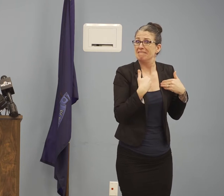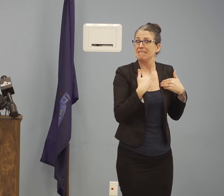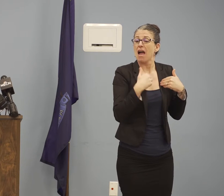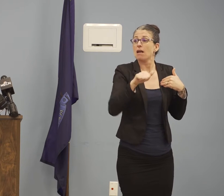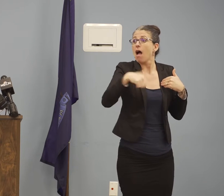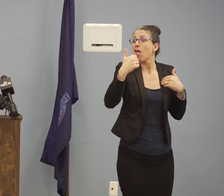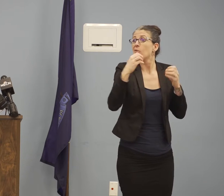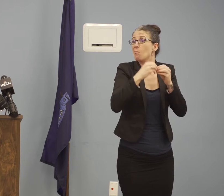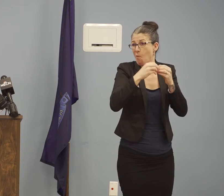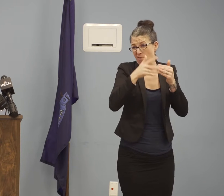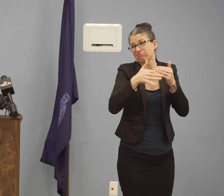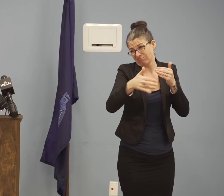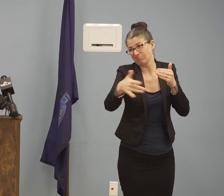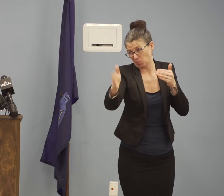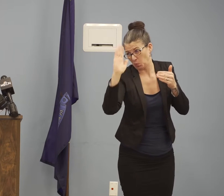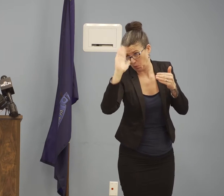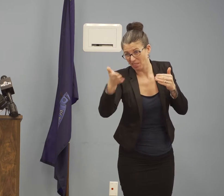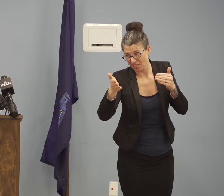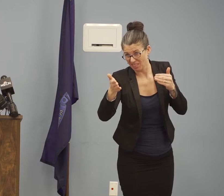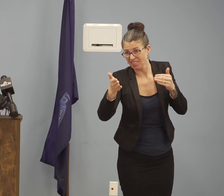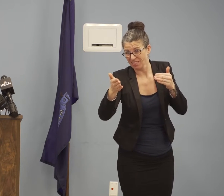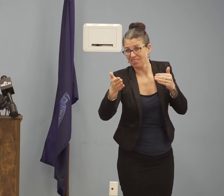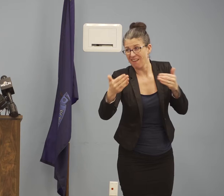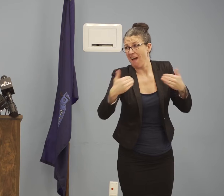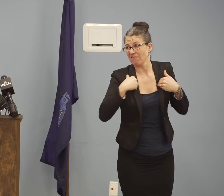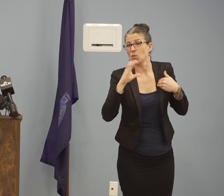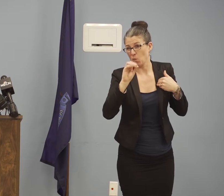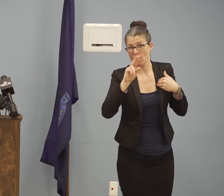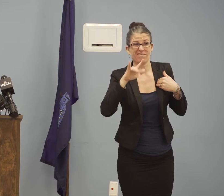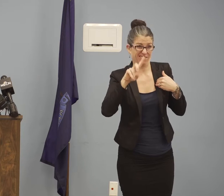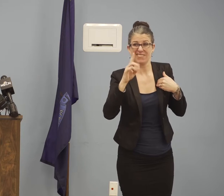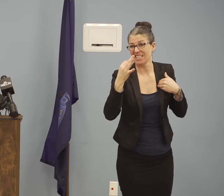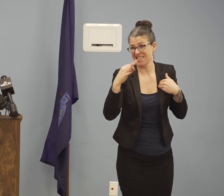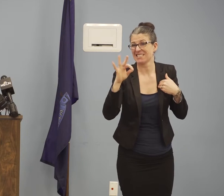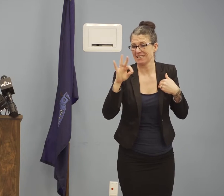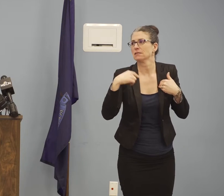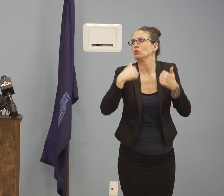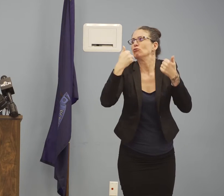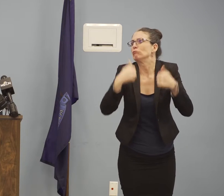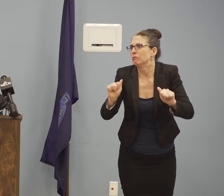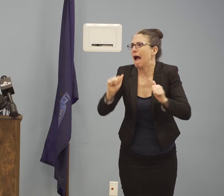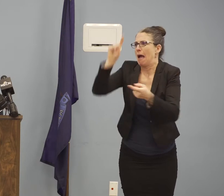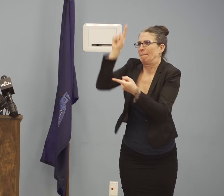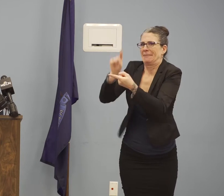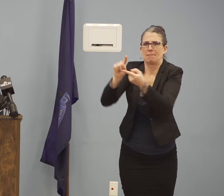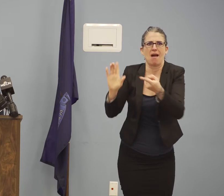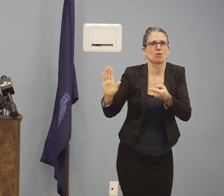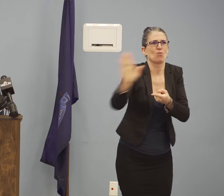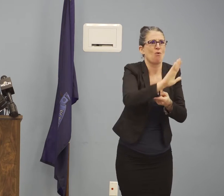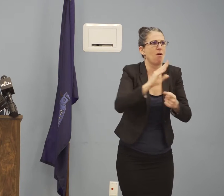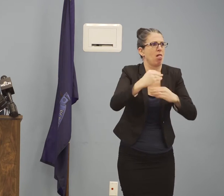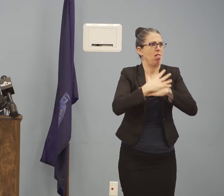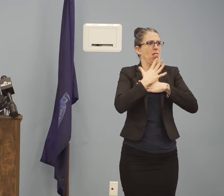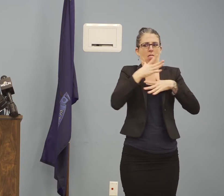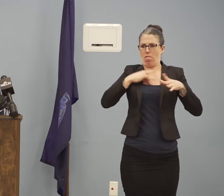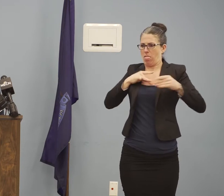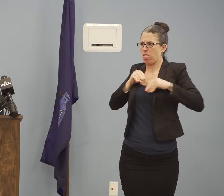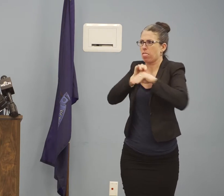to mitigate the spread of the coronavirus in our state and to protect the health and welfare of Maine people.